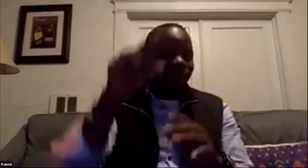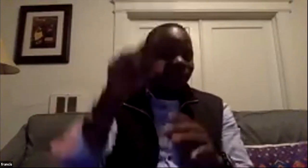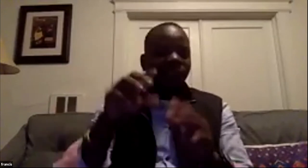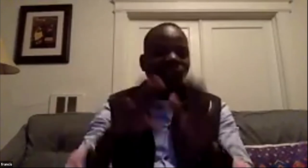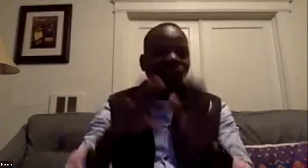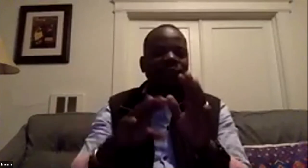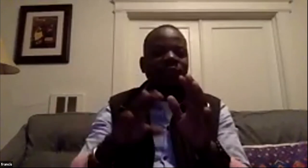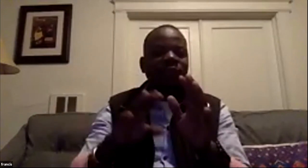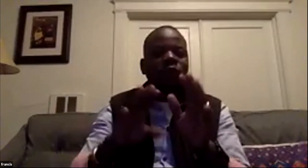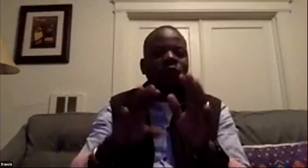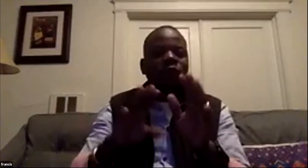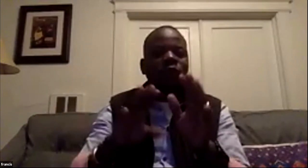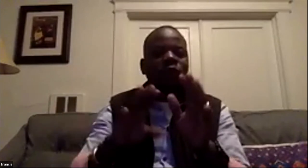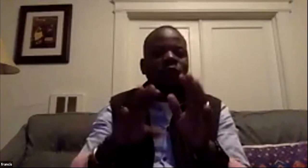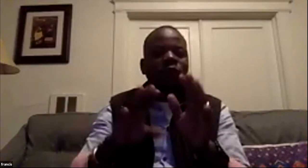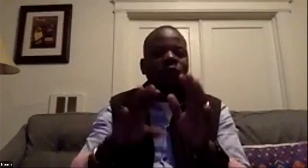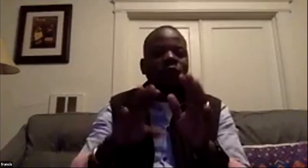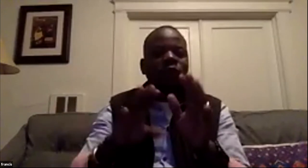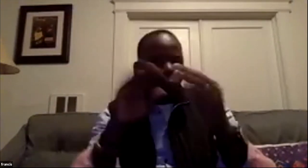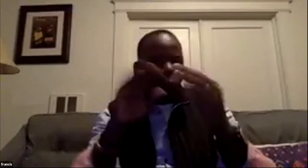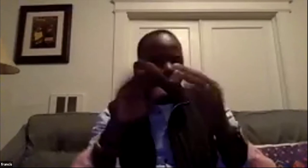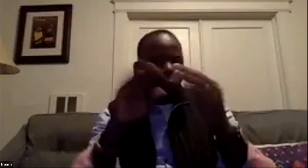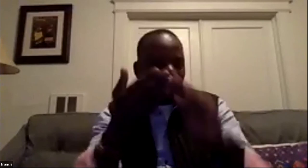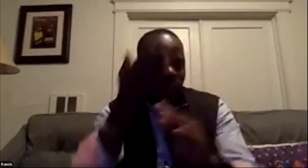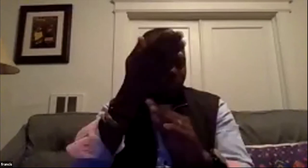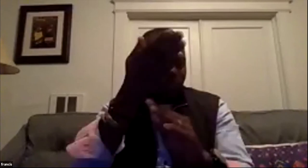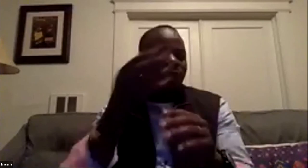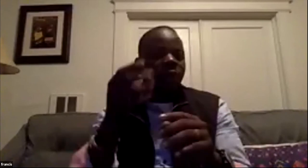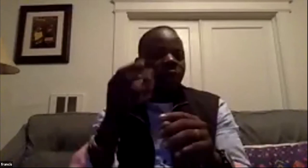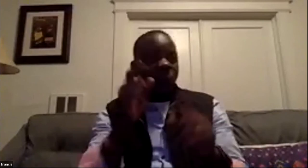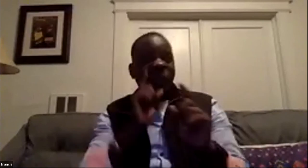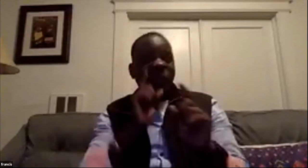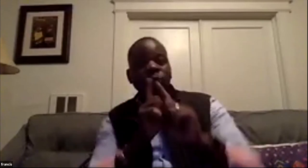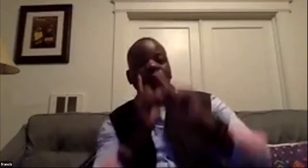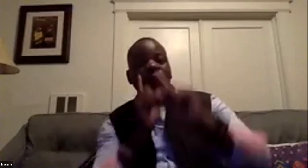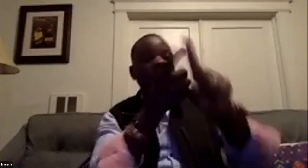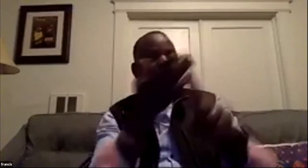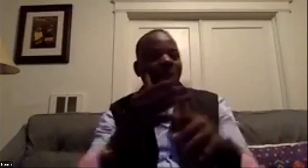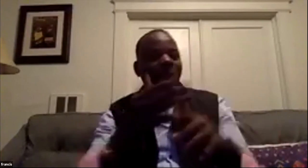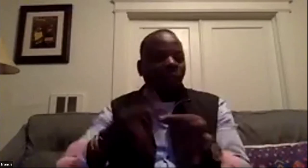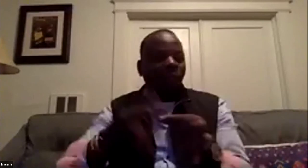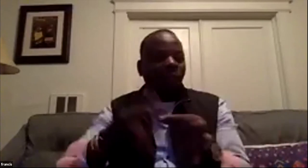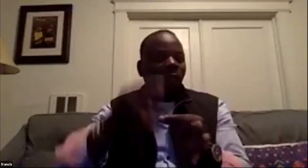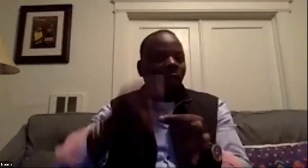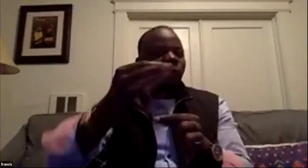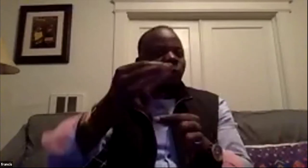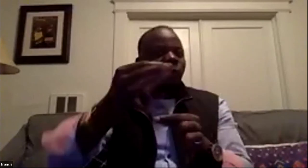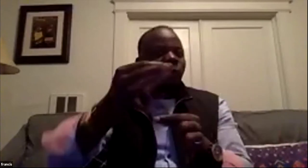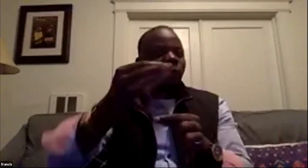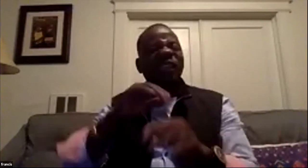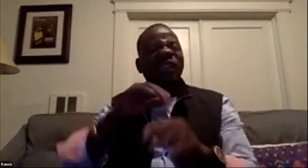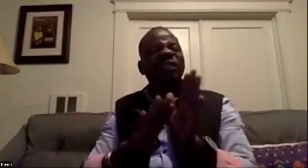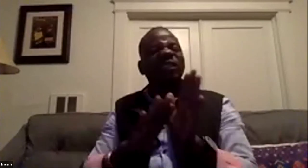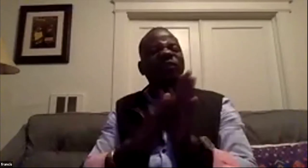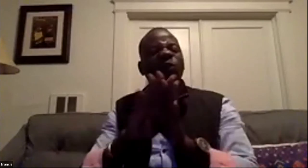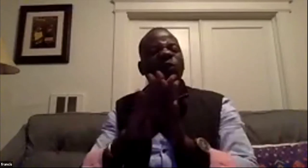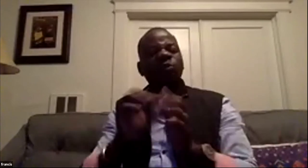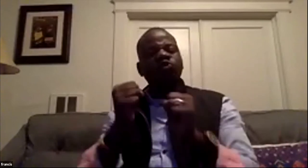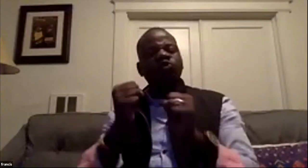you know we have some people that we're working with in zambia can you mute that that noise christy yes and um